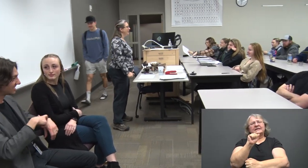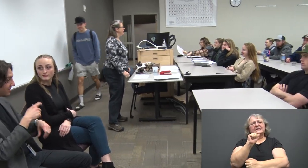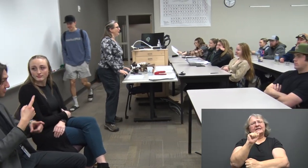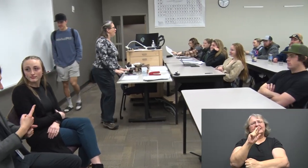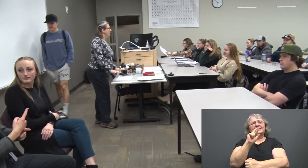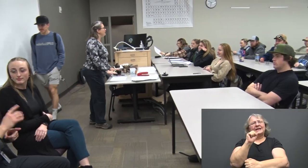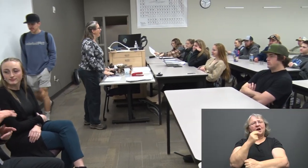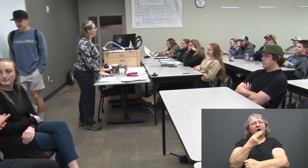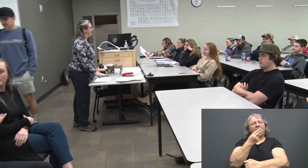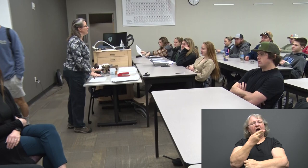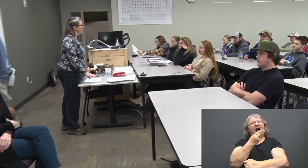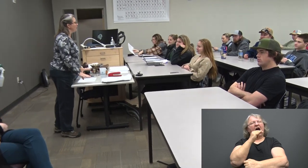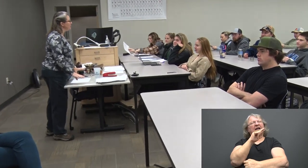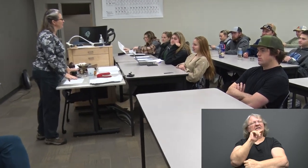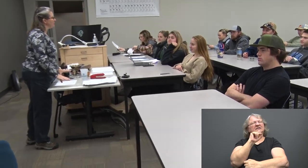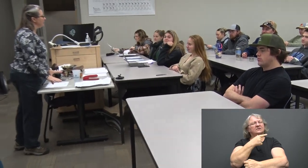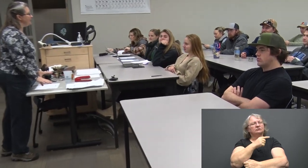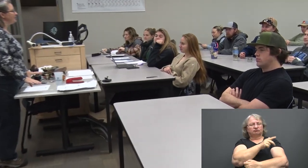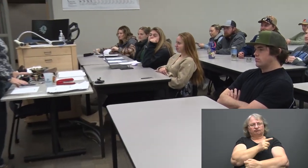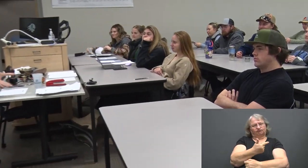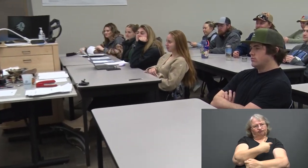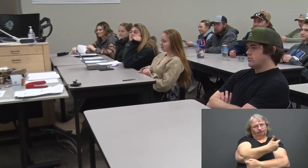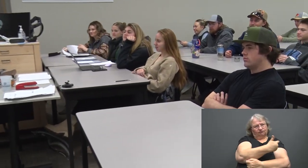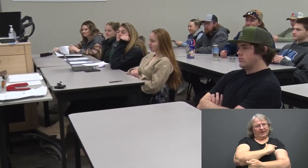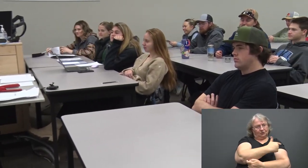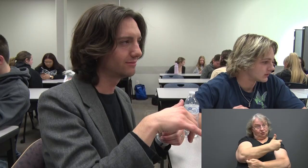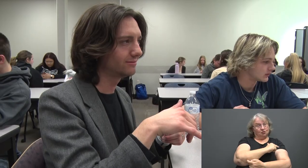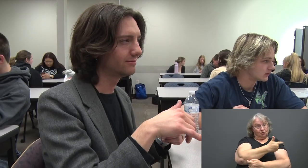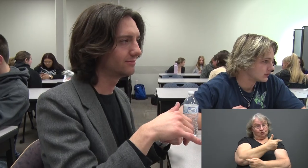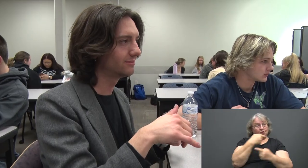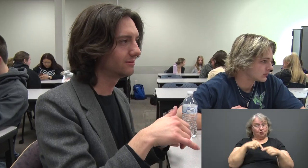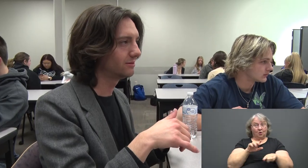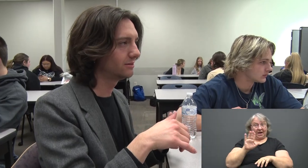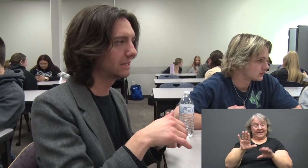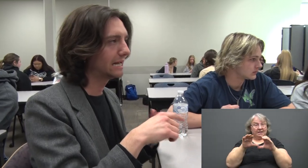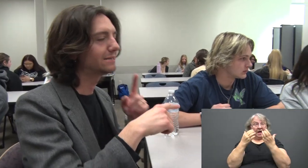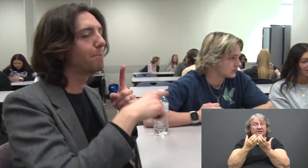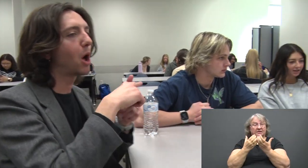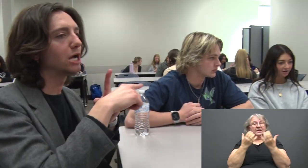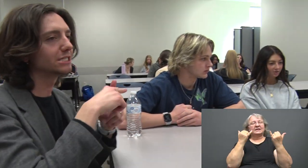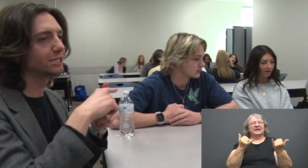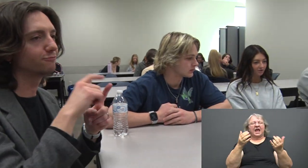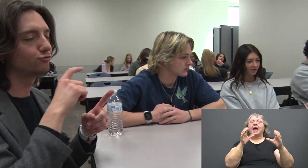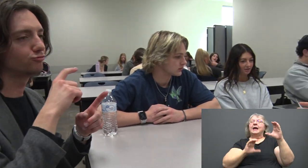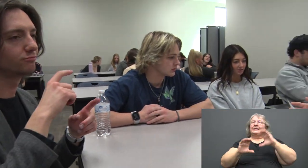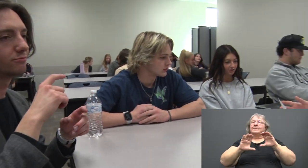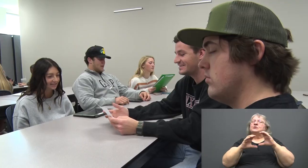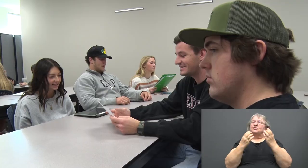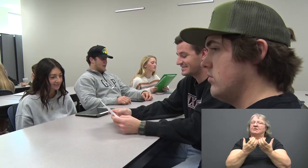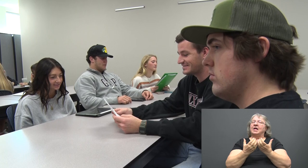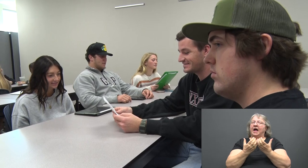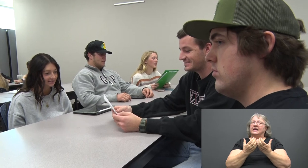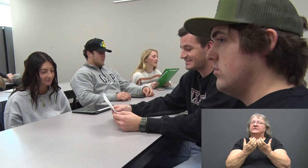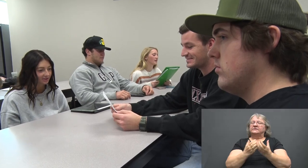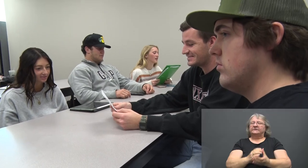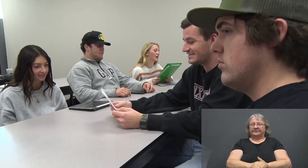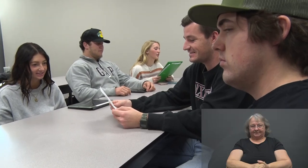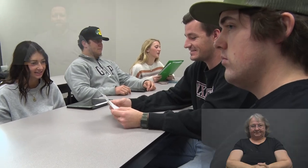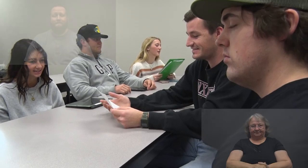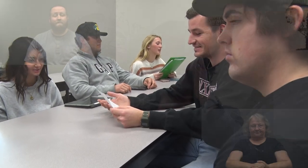take turns during Jacob's classes signing and interpreting his lessons. Today they are attending a chemistry class. I'm really lucky